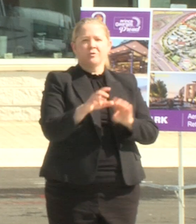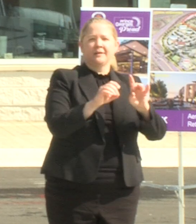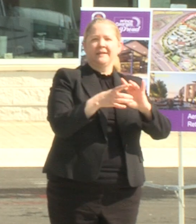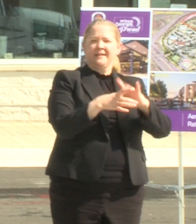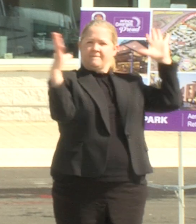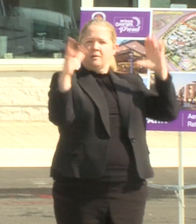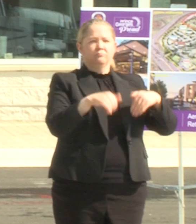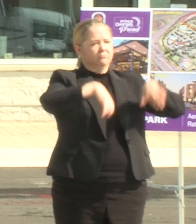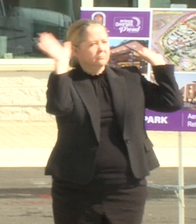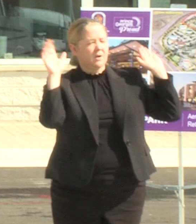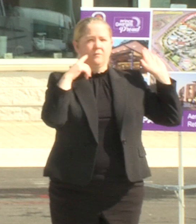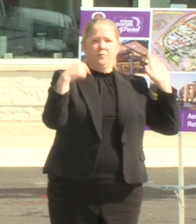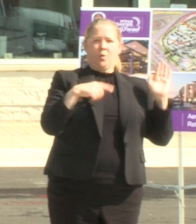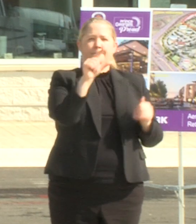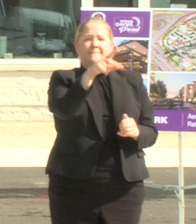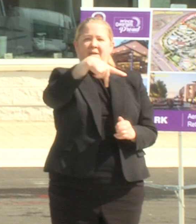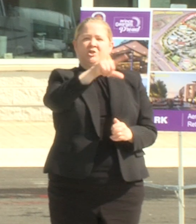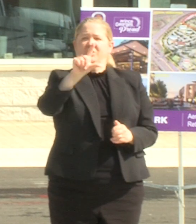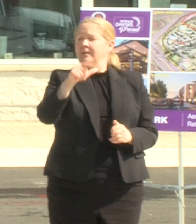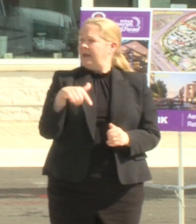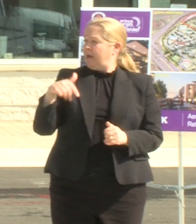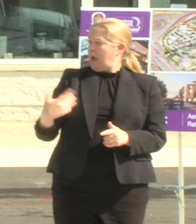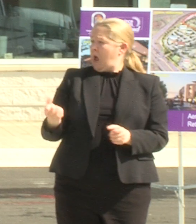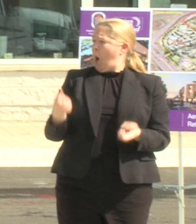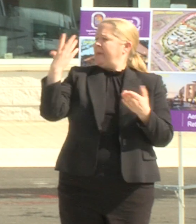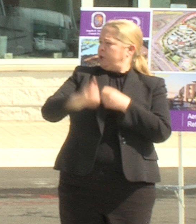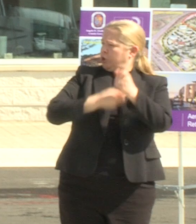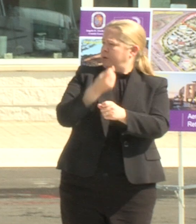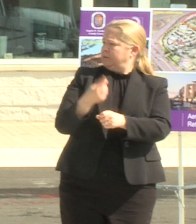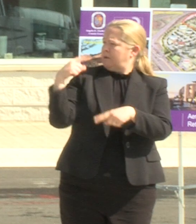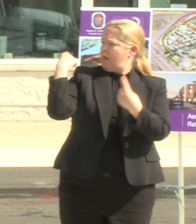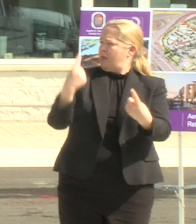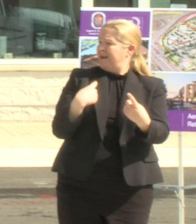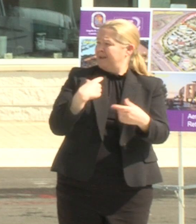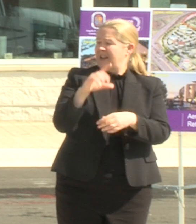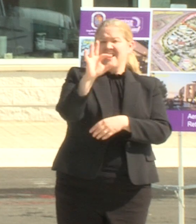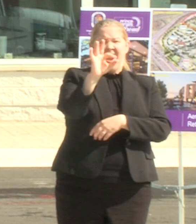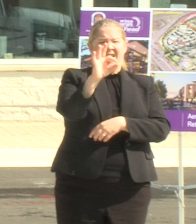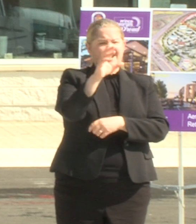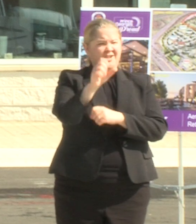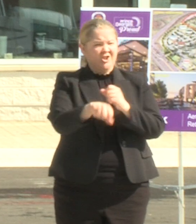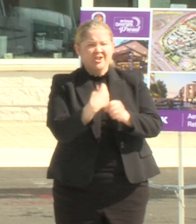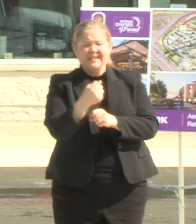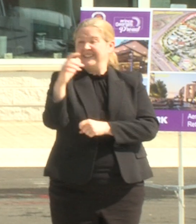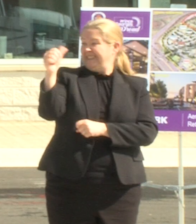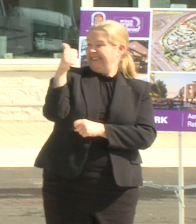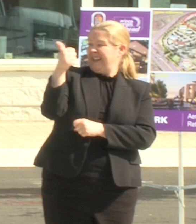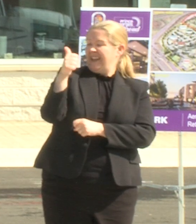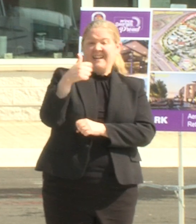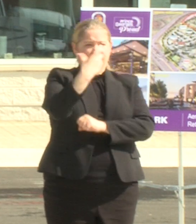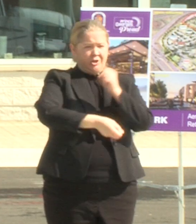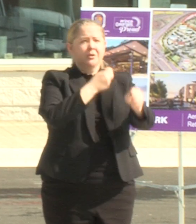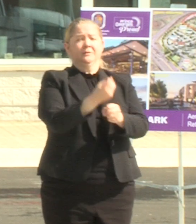project brandon wouldn't hear no it took how many years branding is it nine years or ten years a decade and he